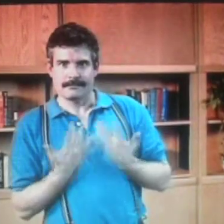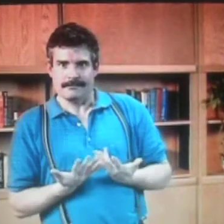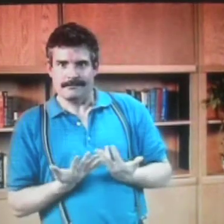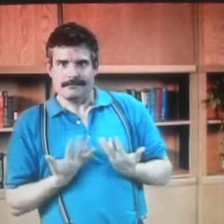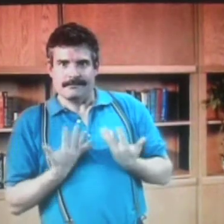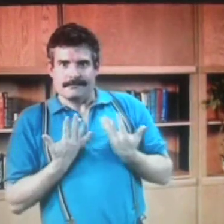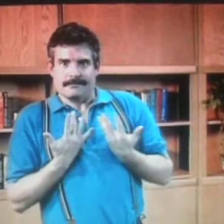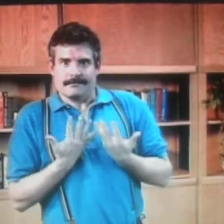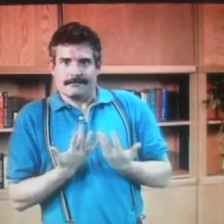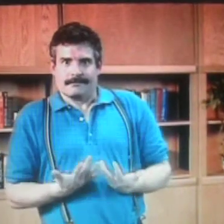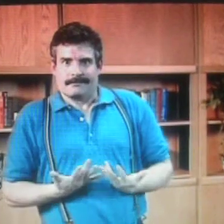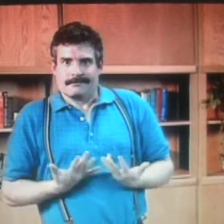interpreter to come.